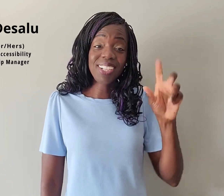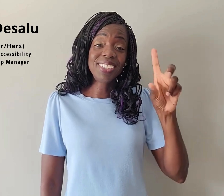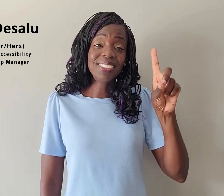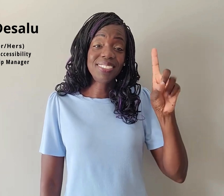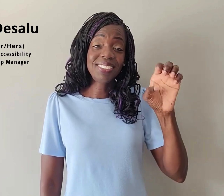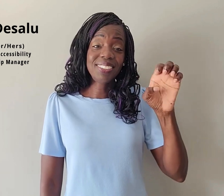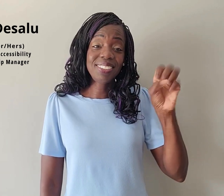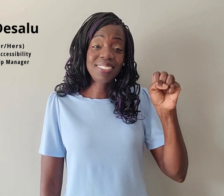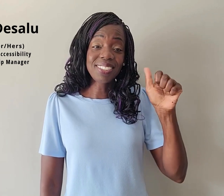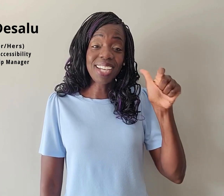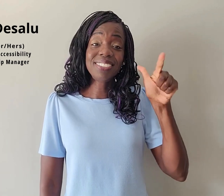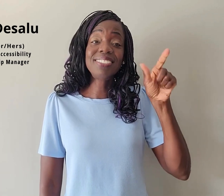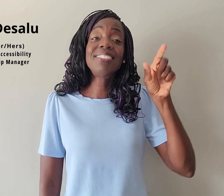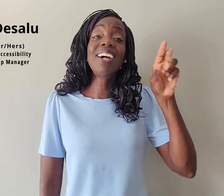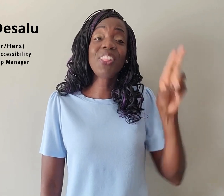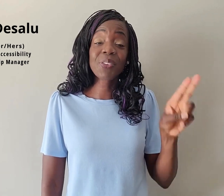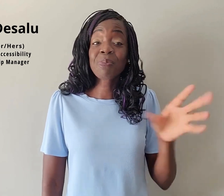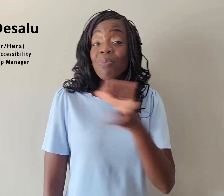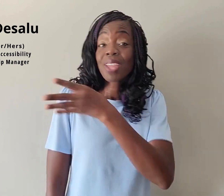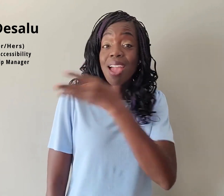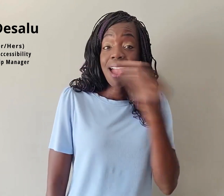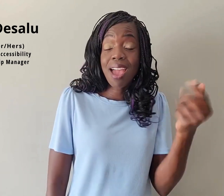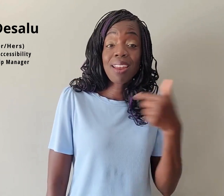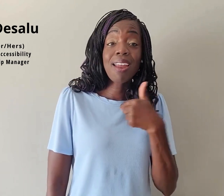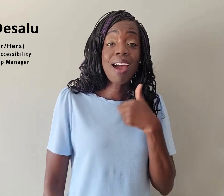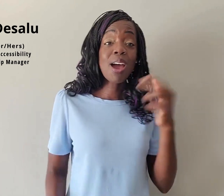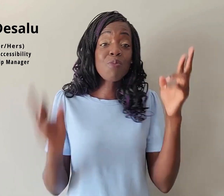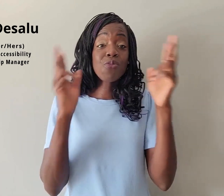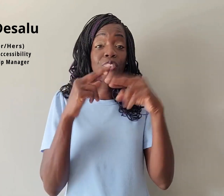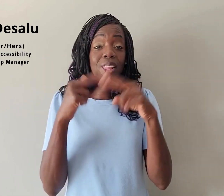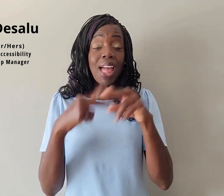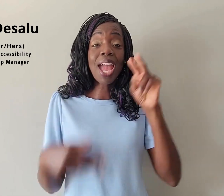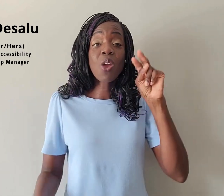a new life. I will a new